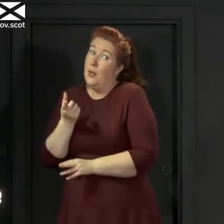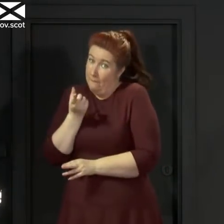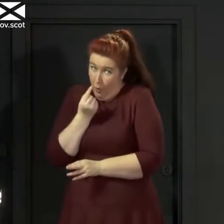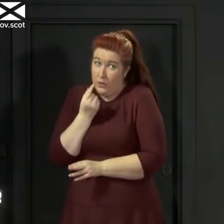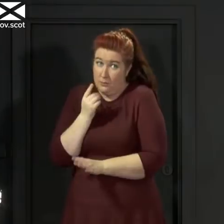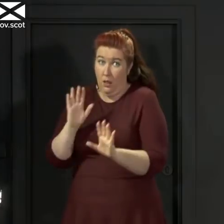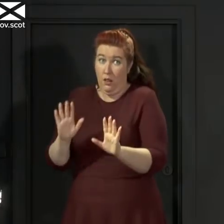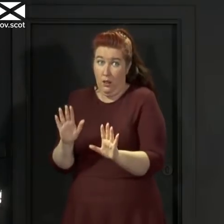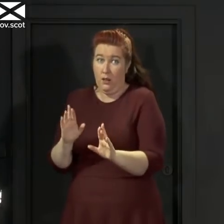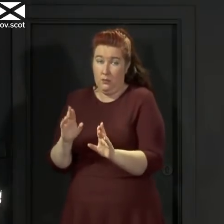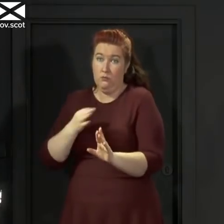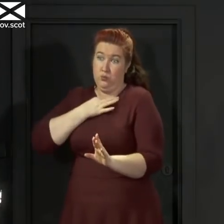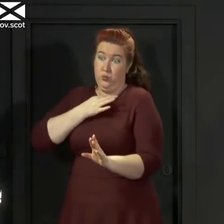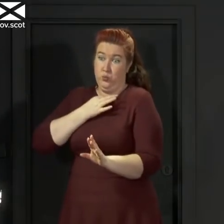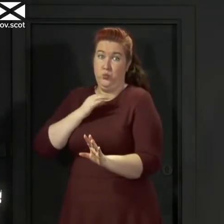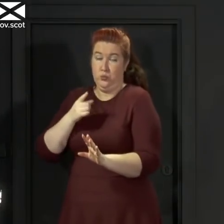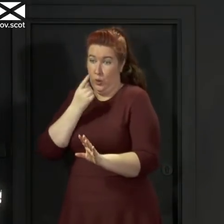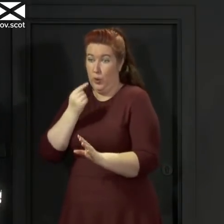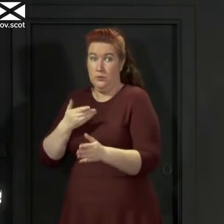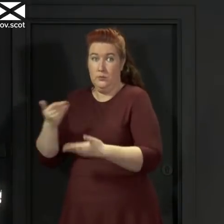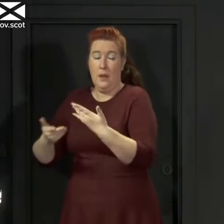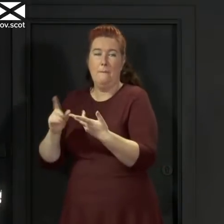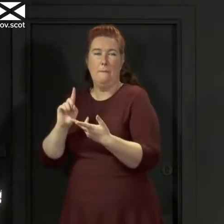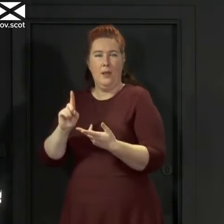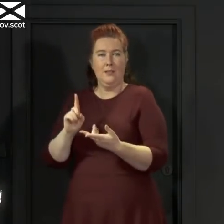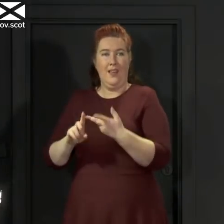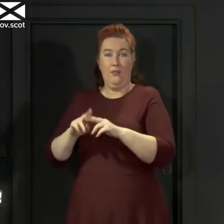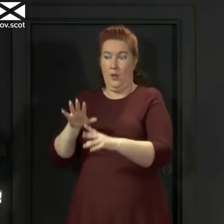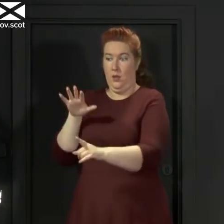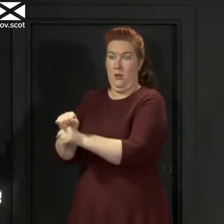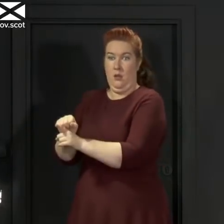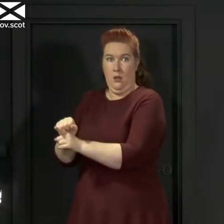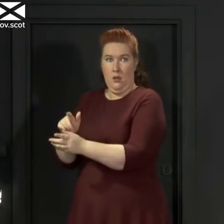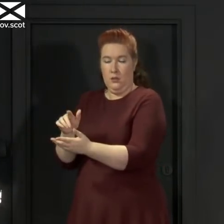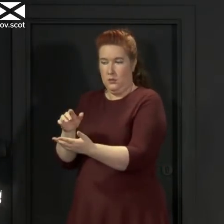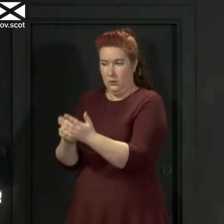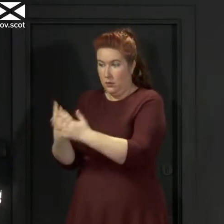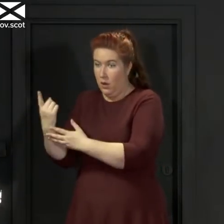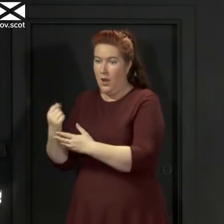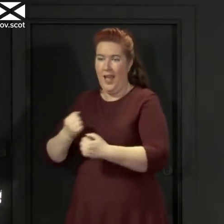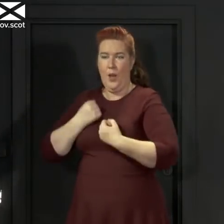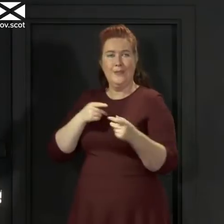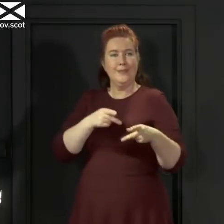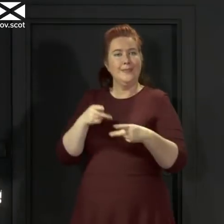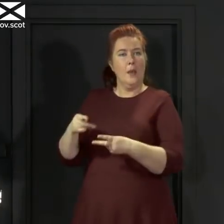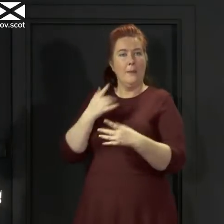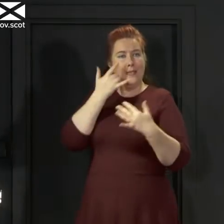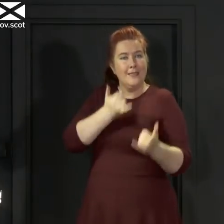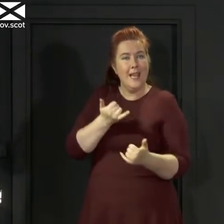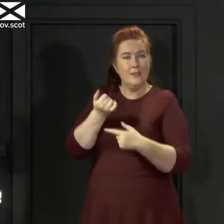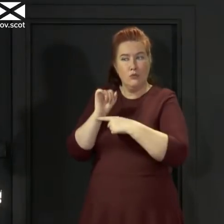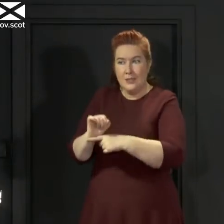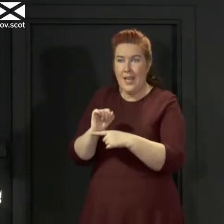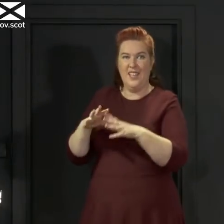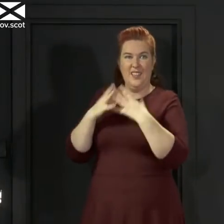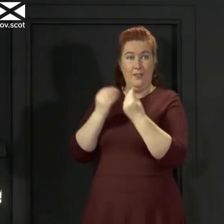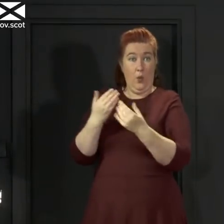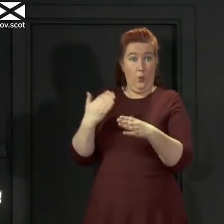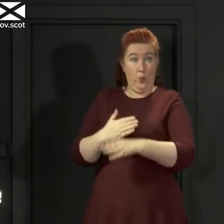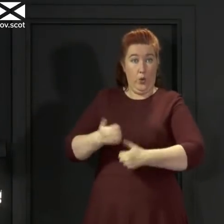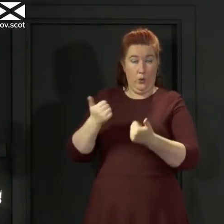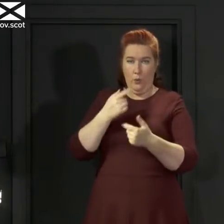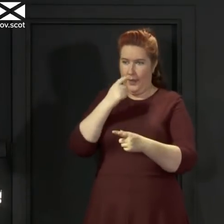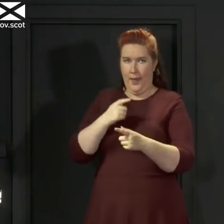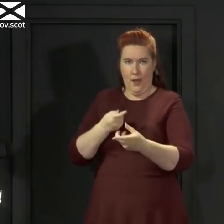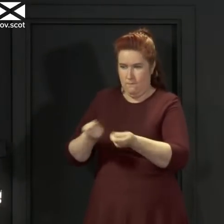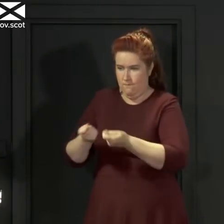risk but if all of the systems test and protect in particular work effectively then the objective is